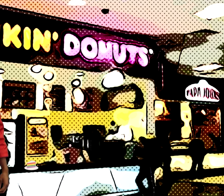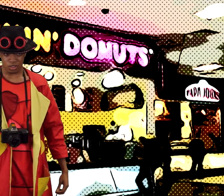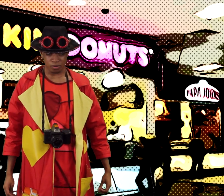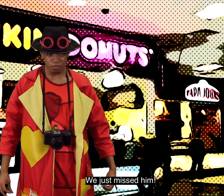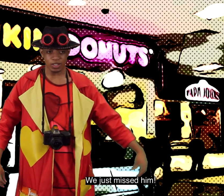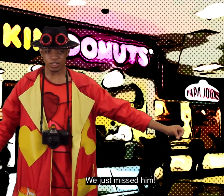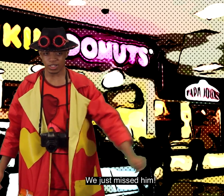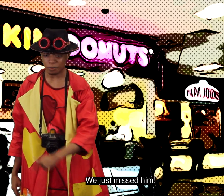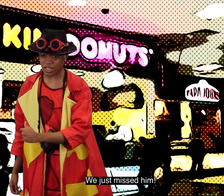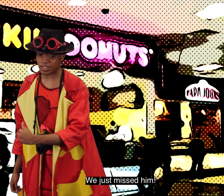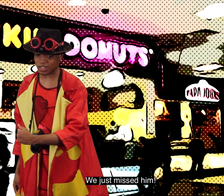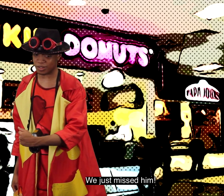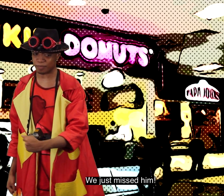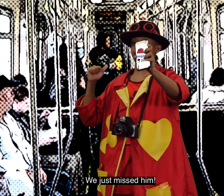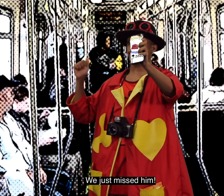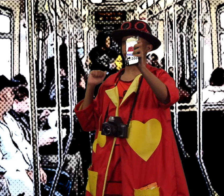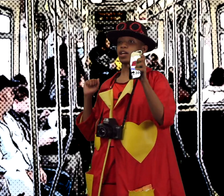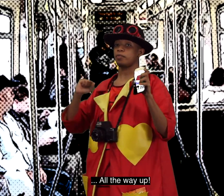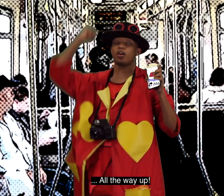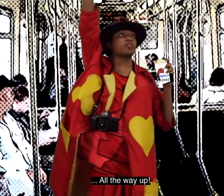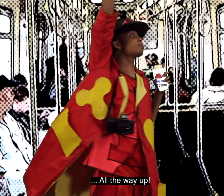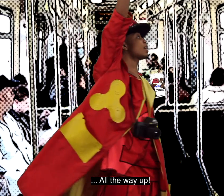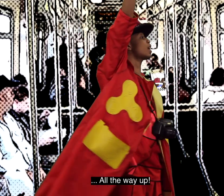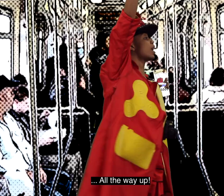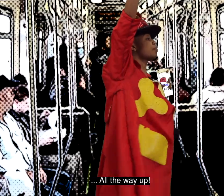we just missed him stop me all the way up